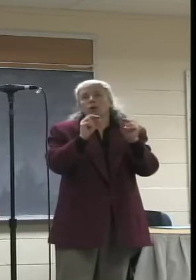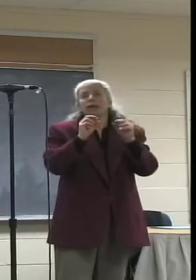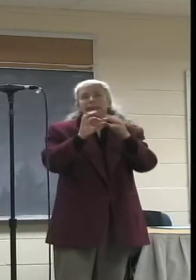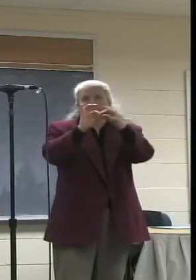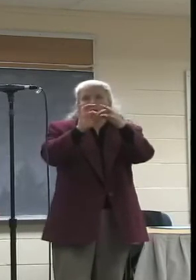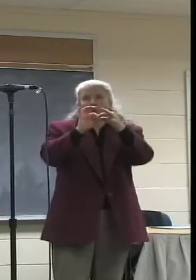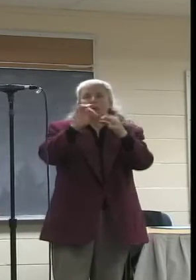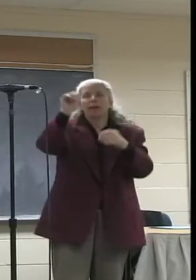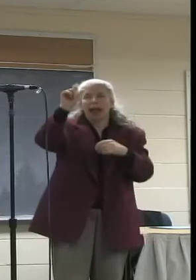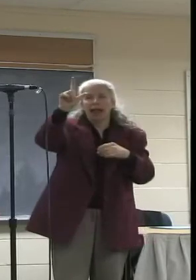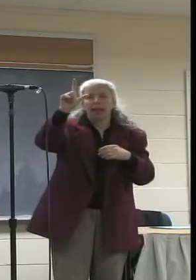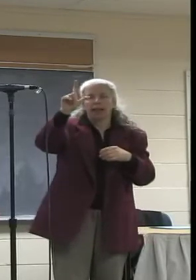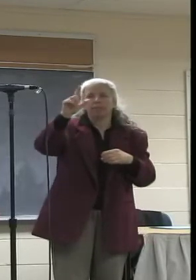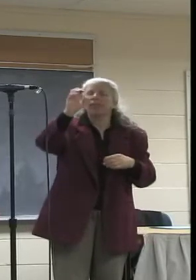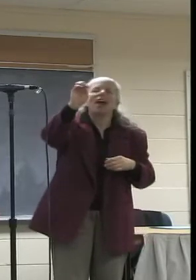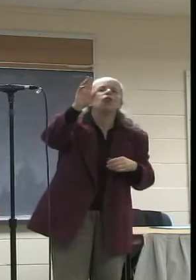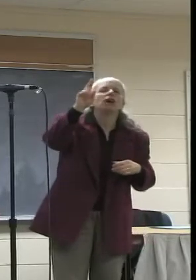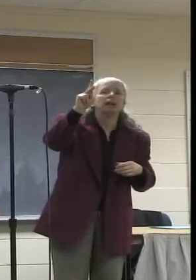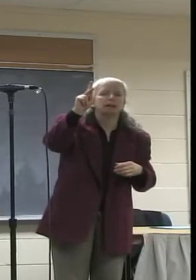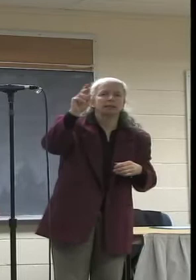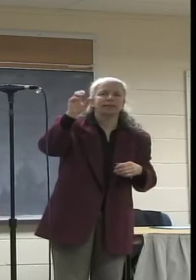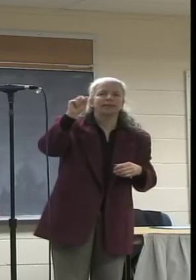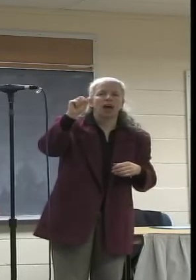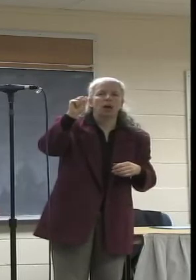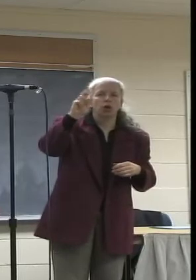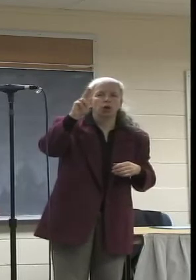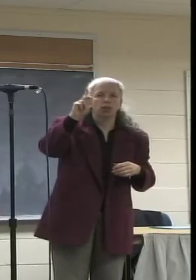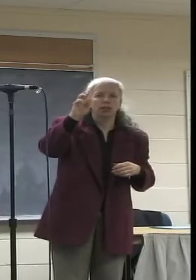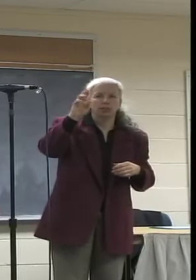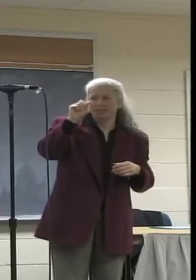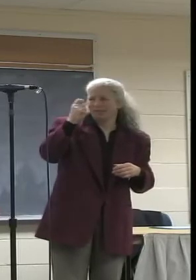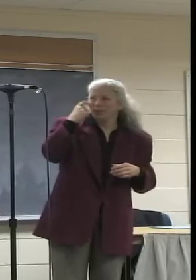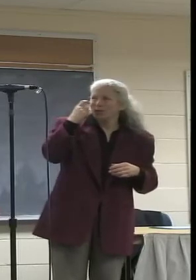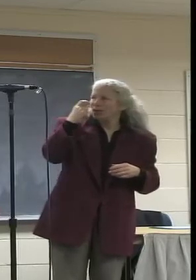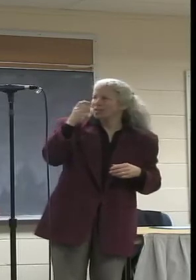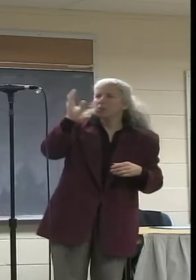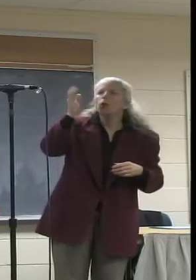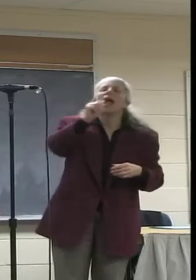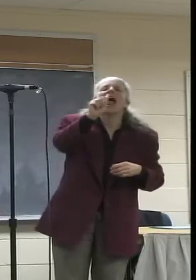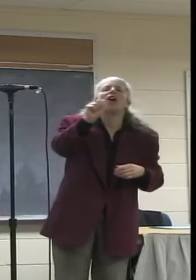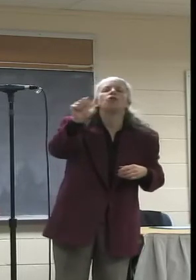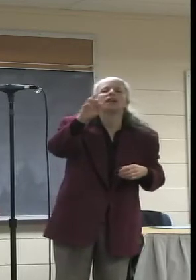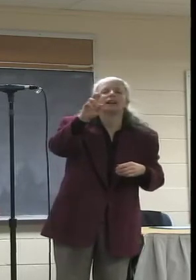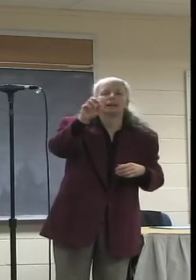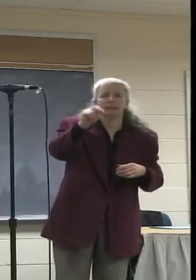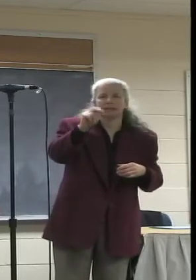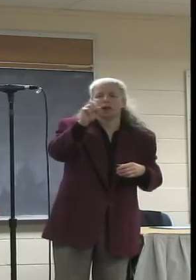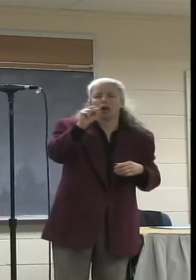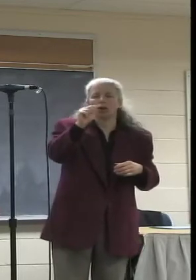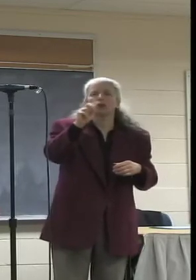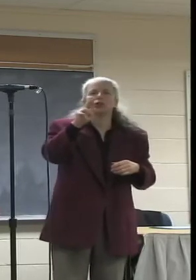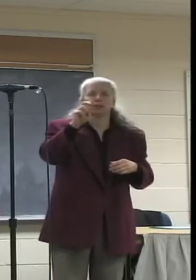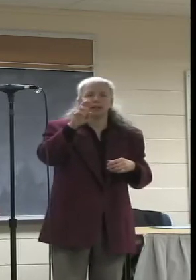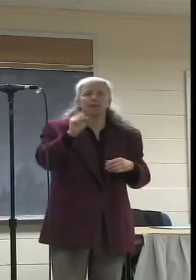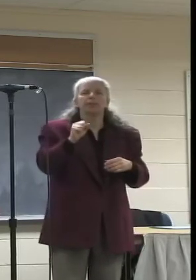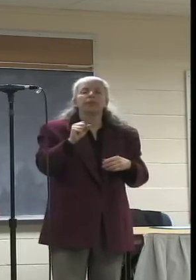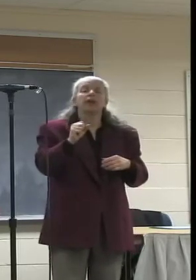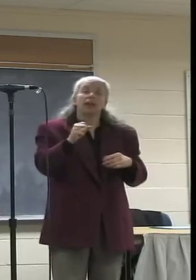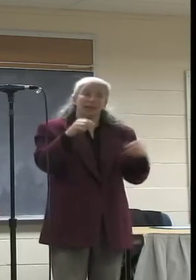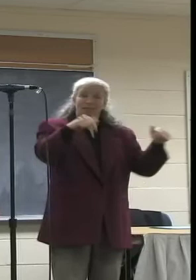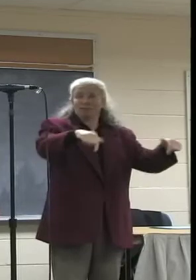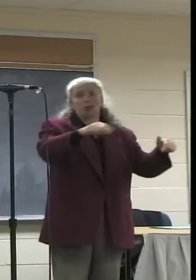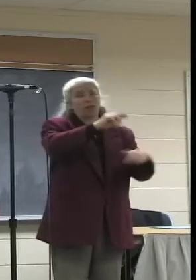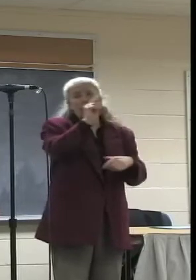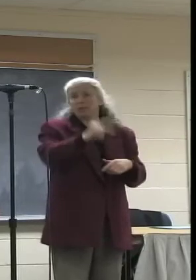Erin Saunders of Comcast. Northampton, as we all know, is a very unique and vibrant city with a dynamic population